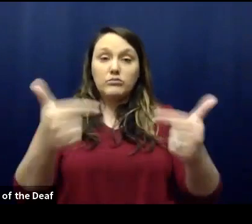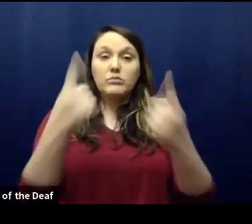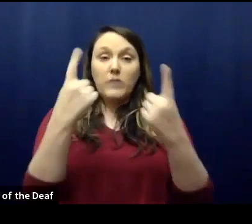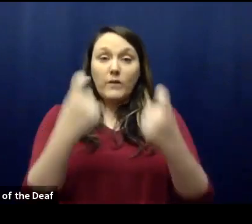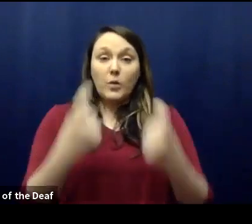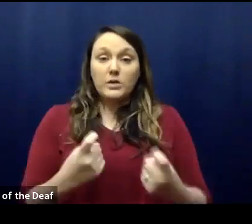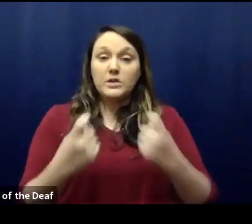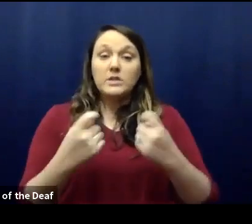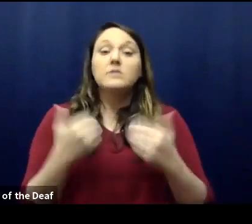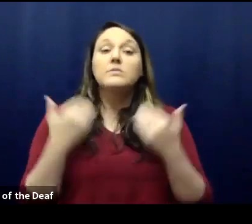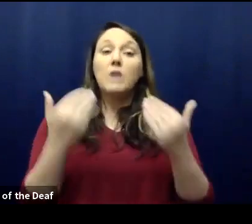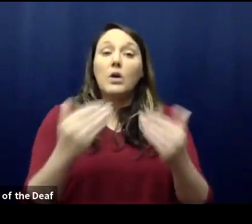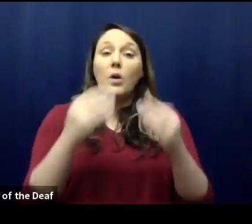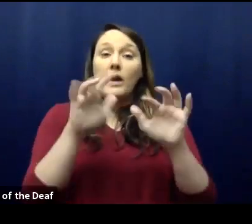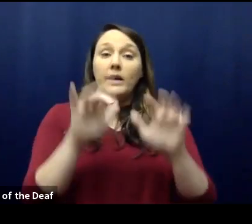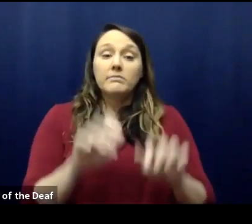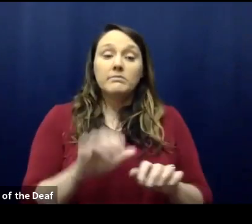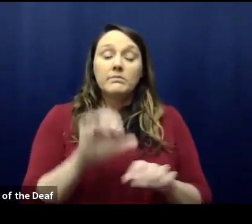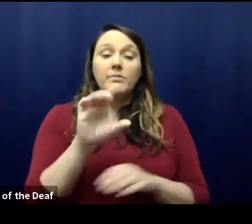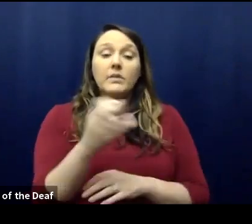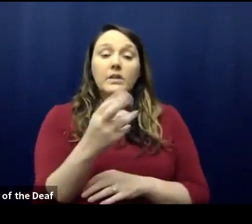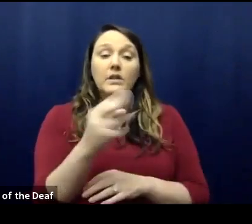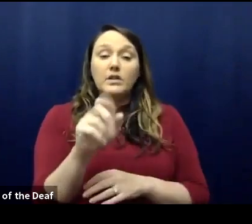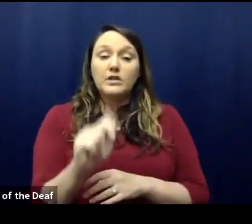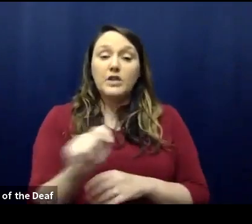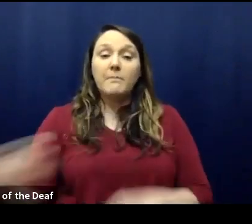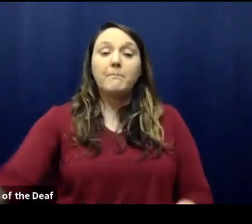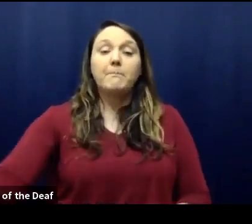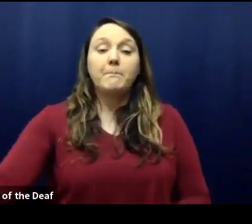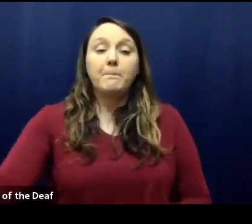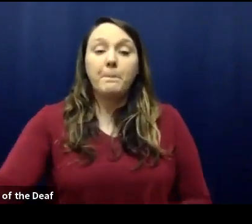All right, go ahead and submit your questions into the chat feature.